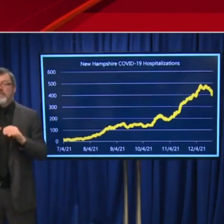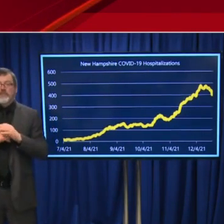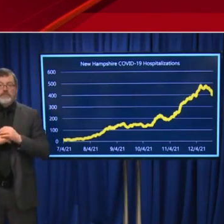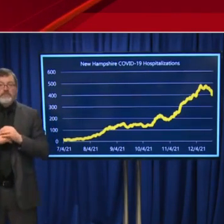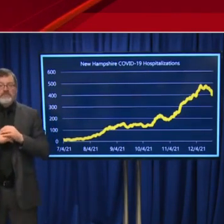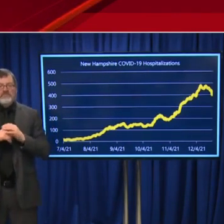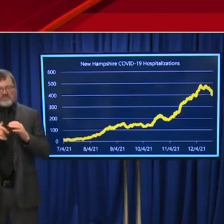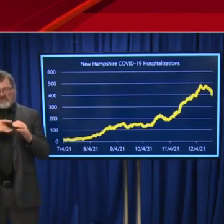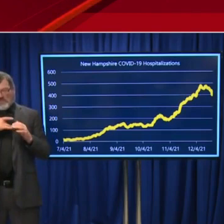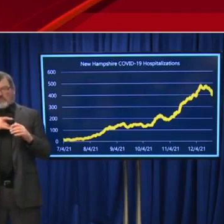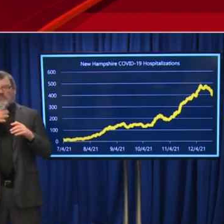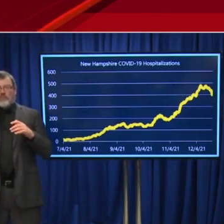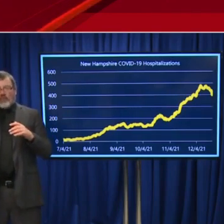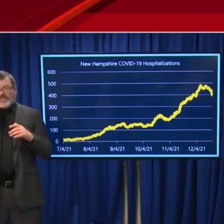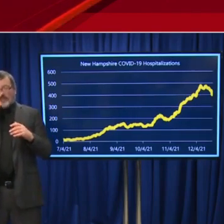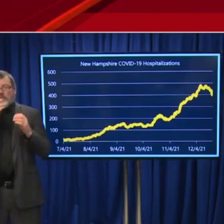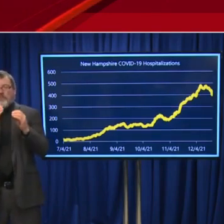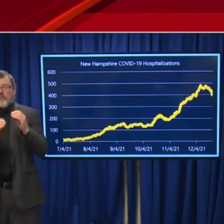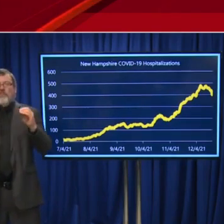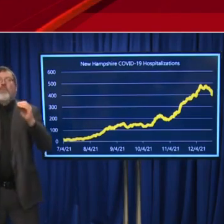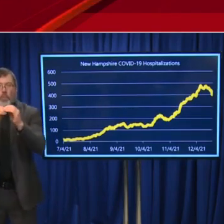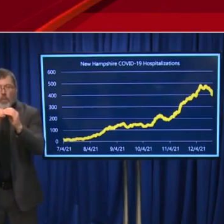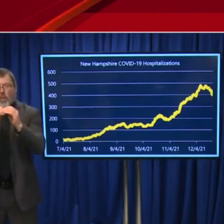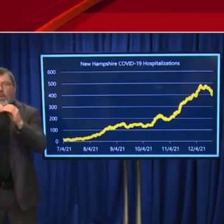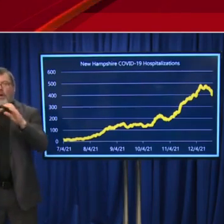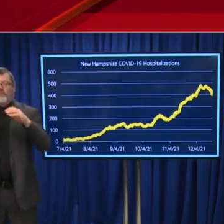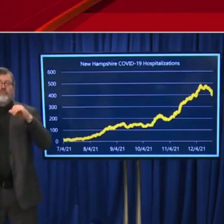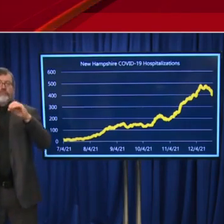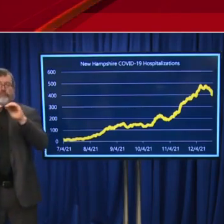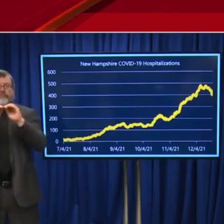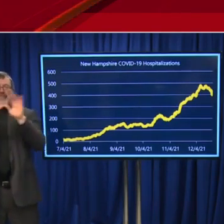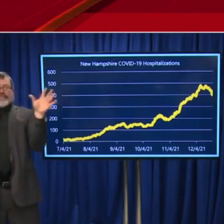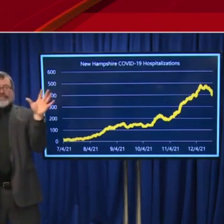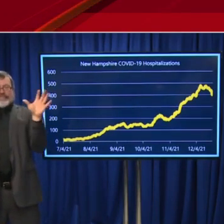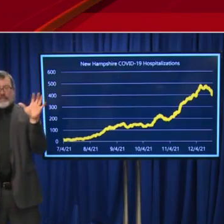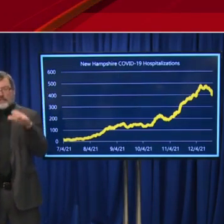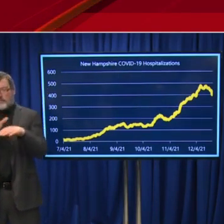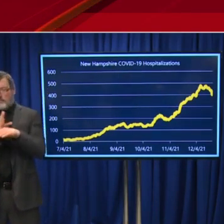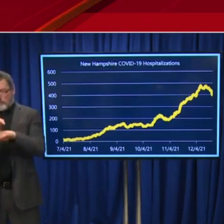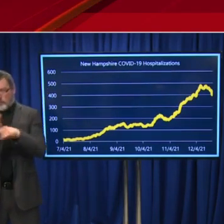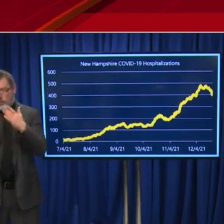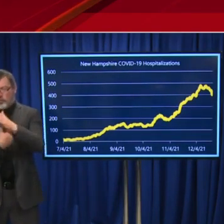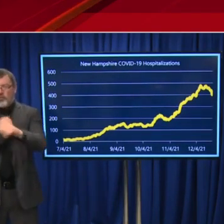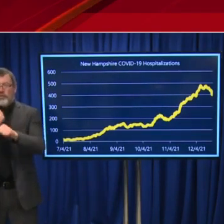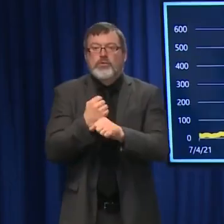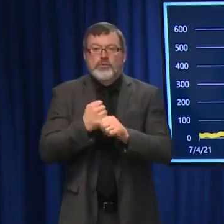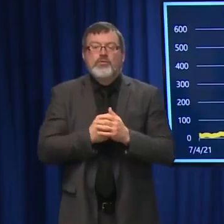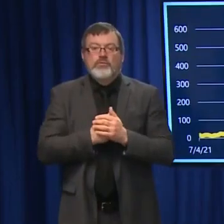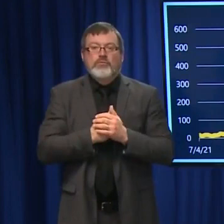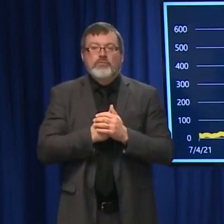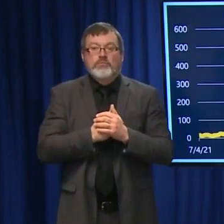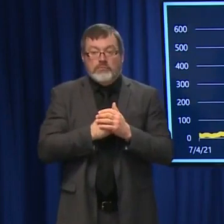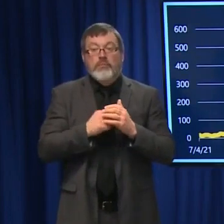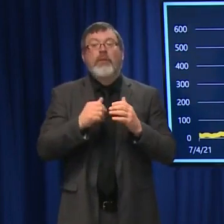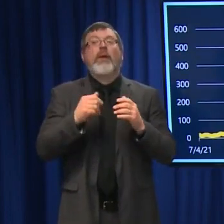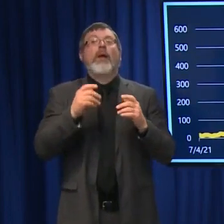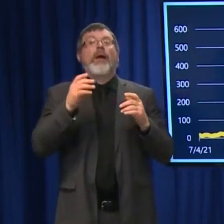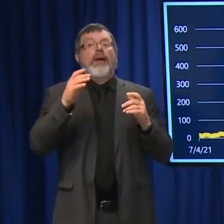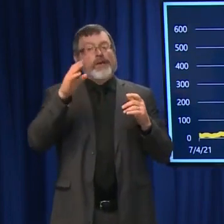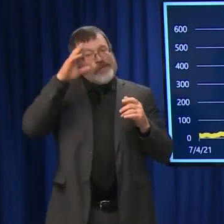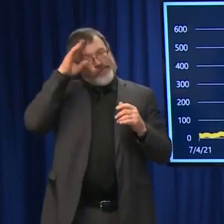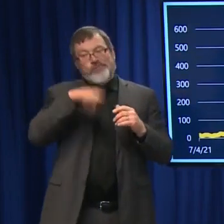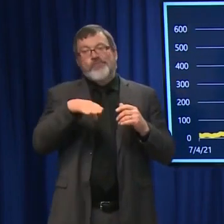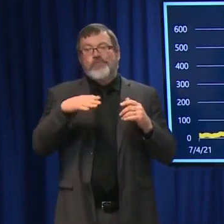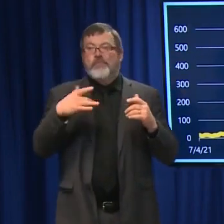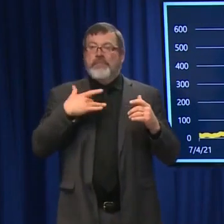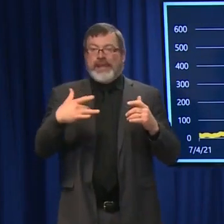somewhat of an increase in both cases and potential hospitalizations, which is why we're so adamant that folks just be careful. You know, we're